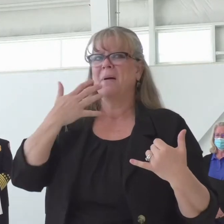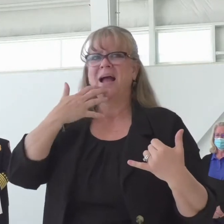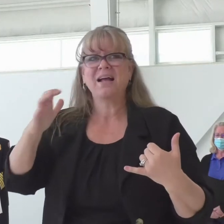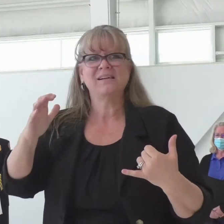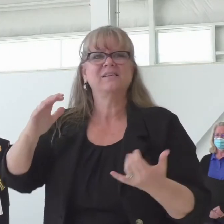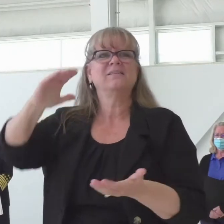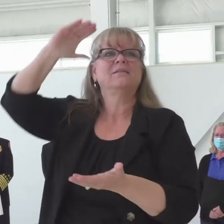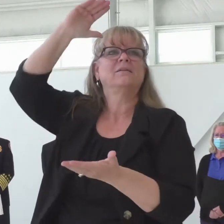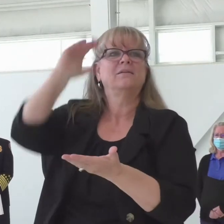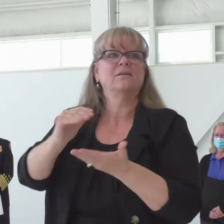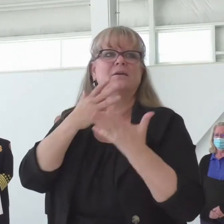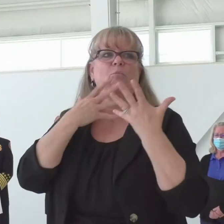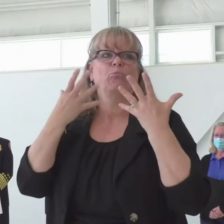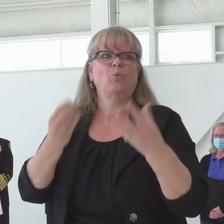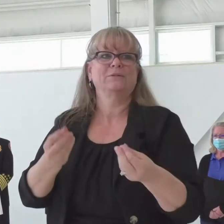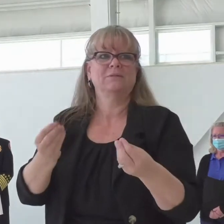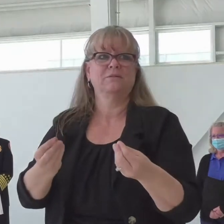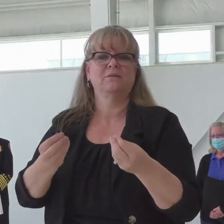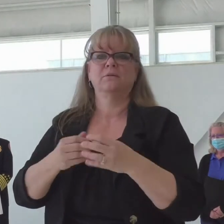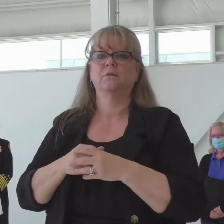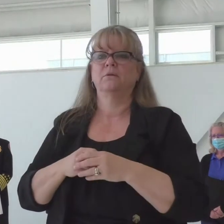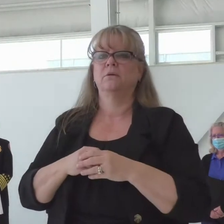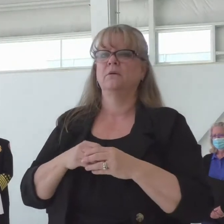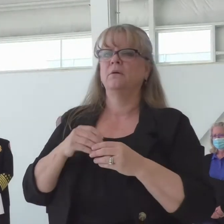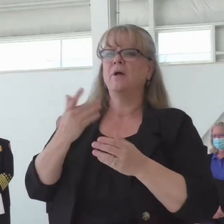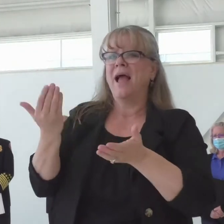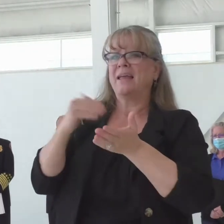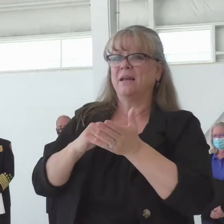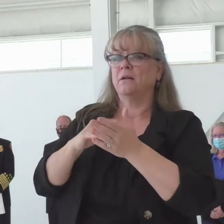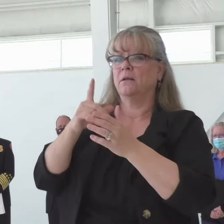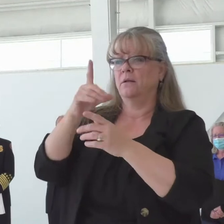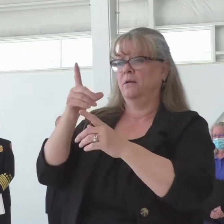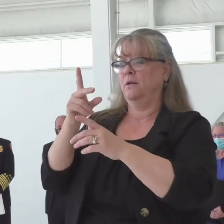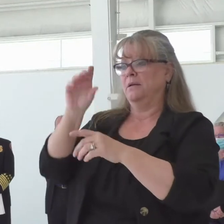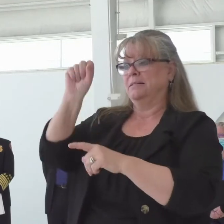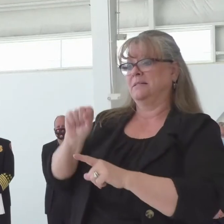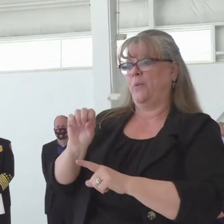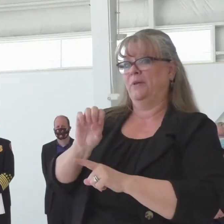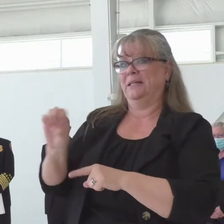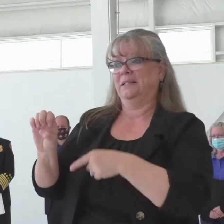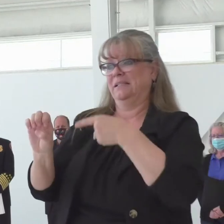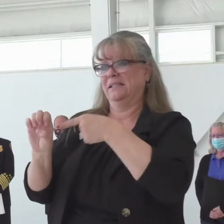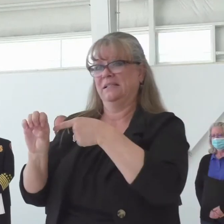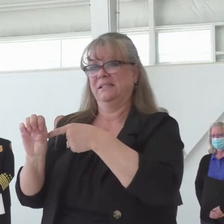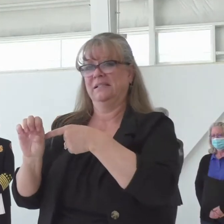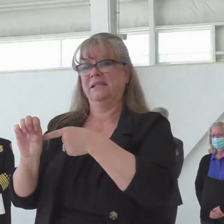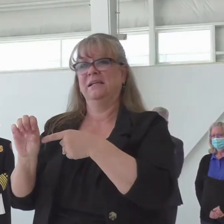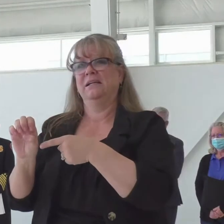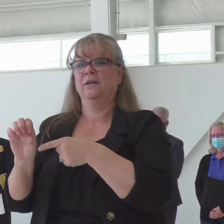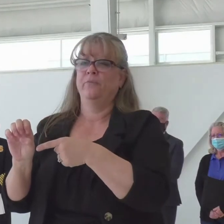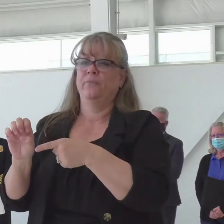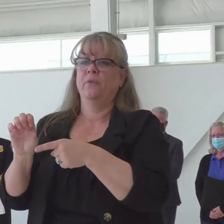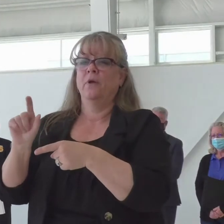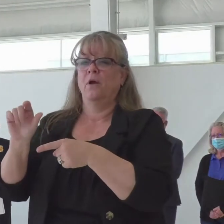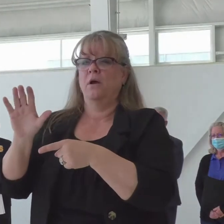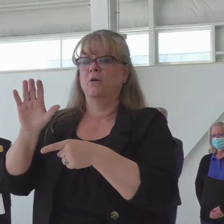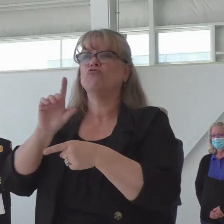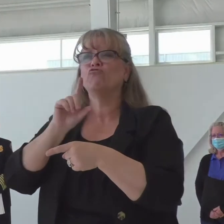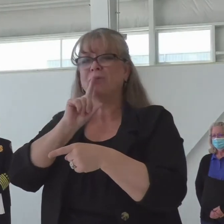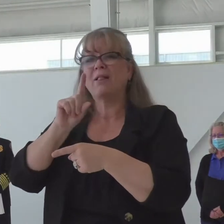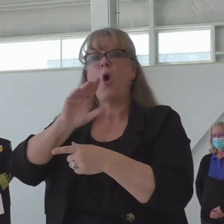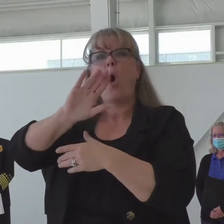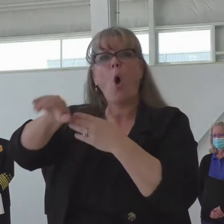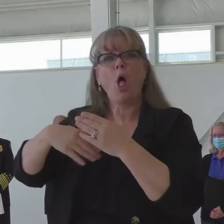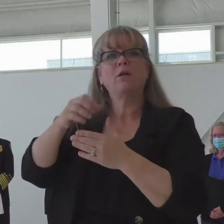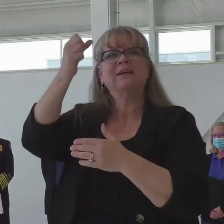What we see is the southern part of the state, particularly southeast, well, actually, the whole southern part of the state, we will start seeing that going into